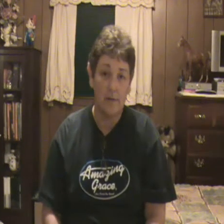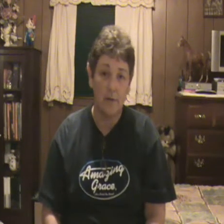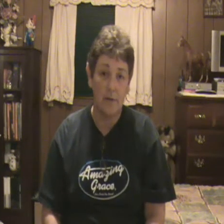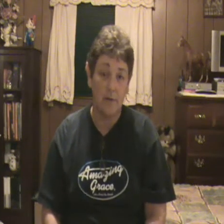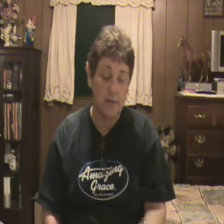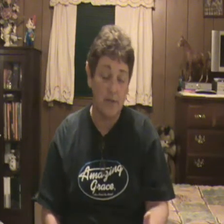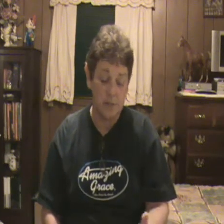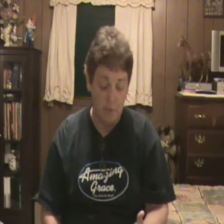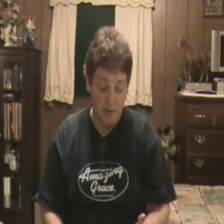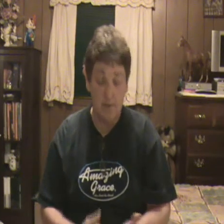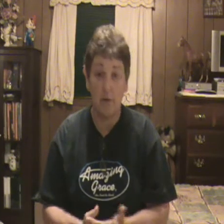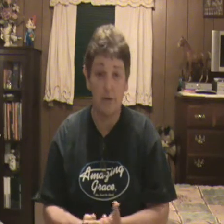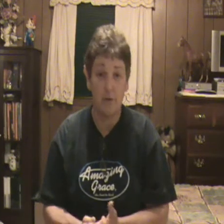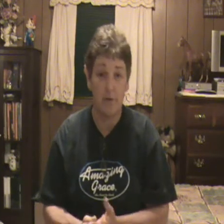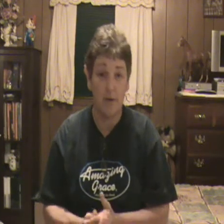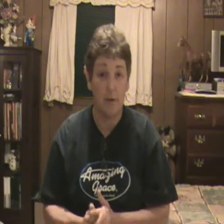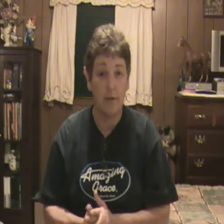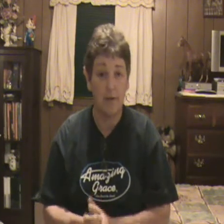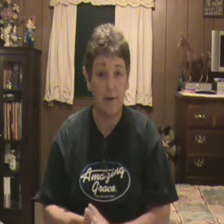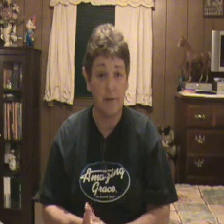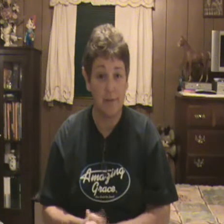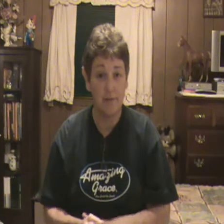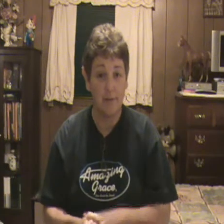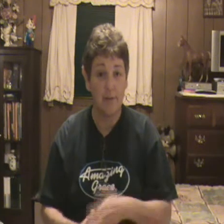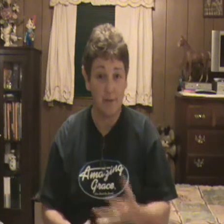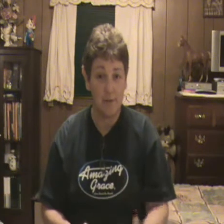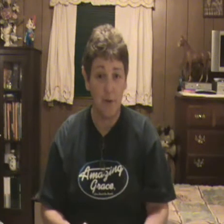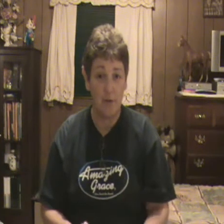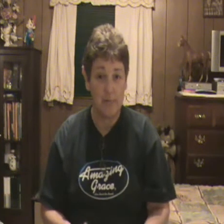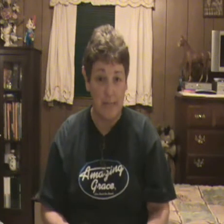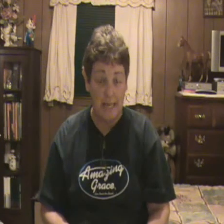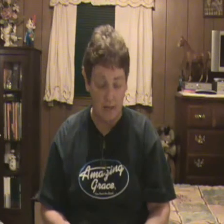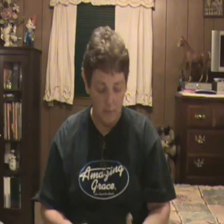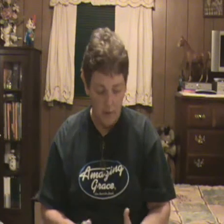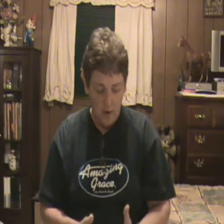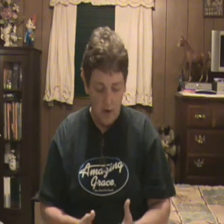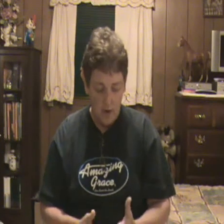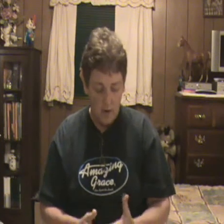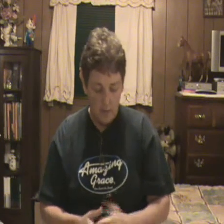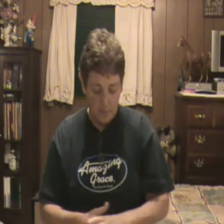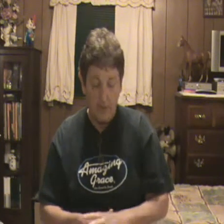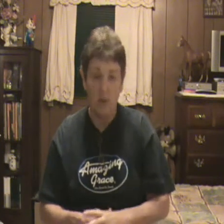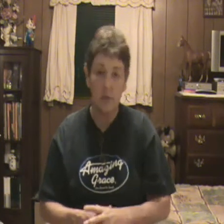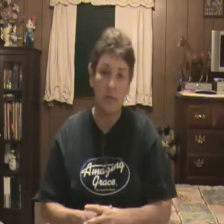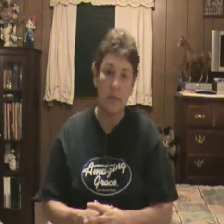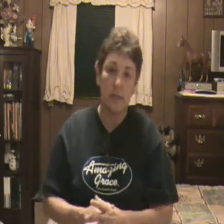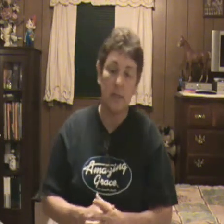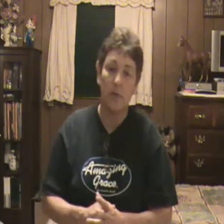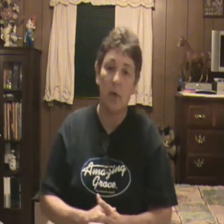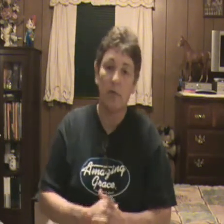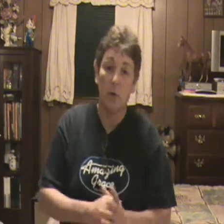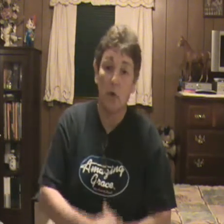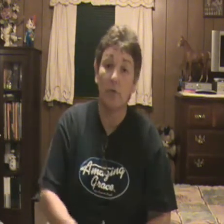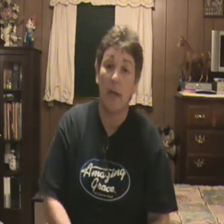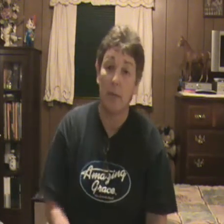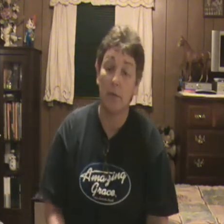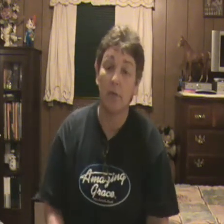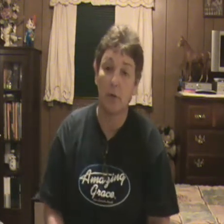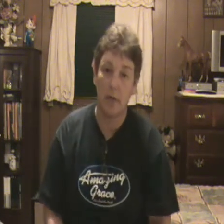also, you know, chest pains, it also, not only did it also, you know, it could also cause death, but it also says if you have nerve damage, do